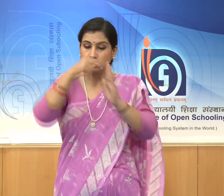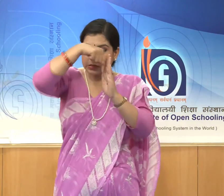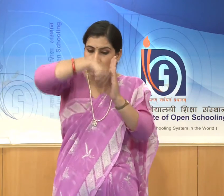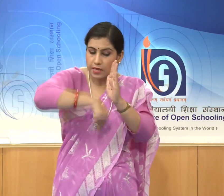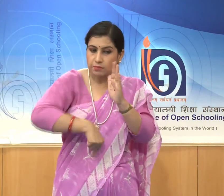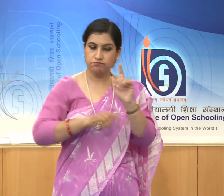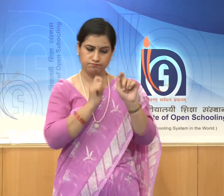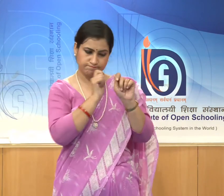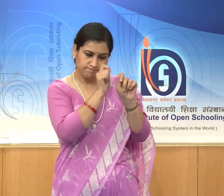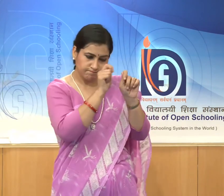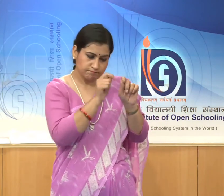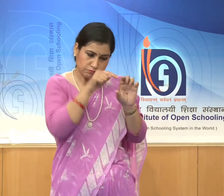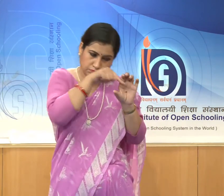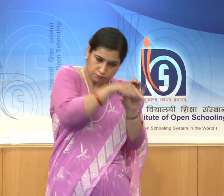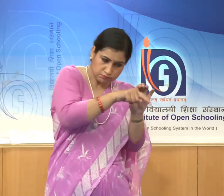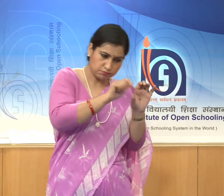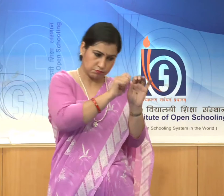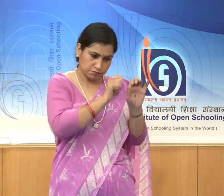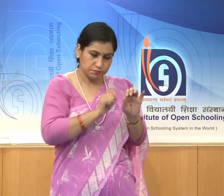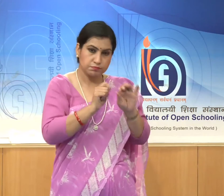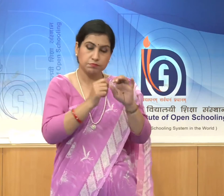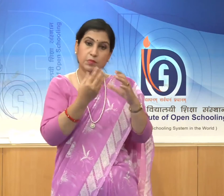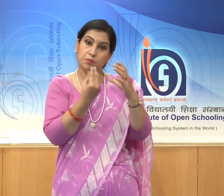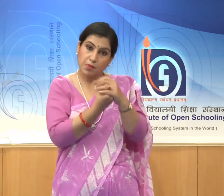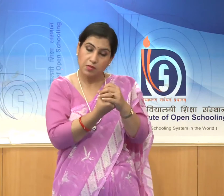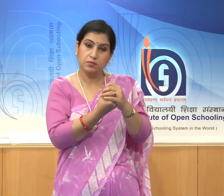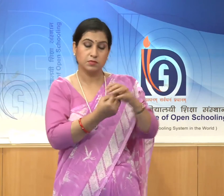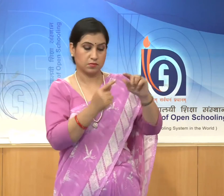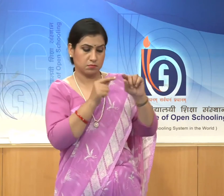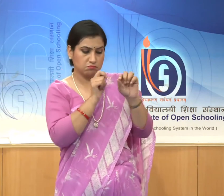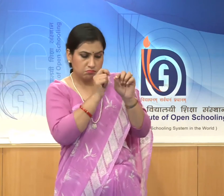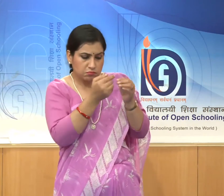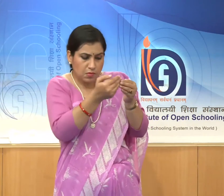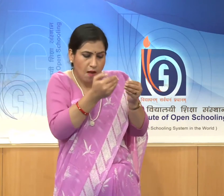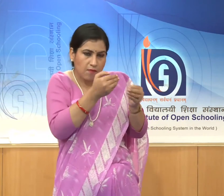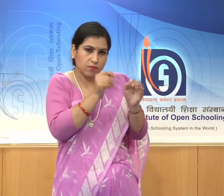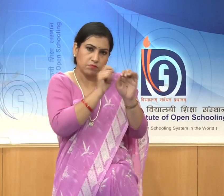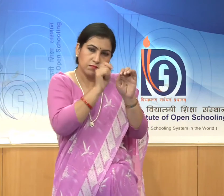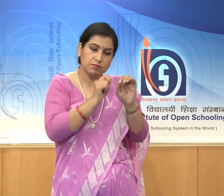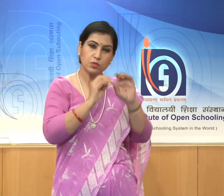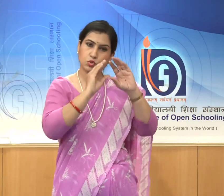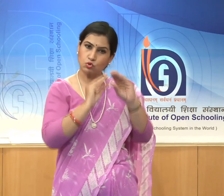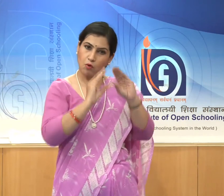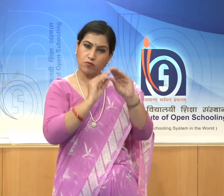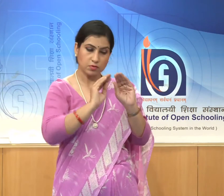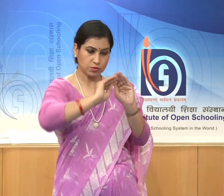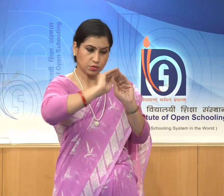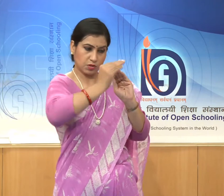and undercutting, soft rhythms of the body